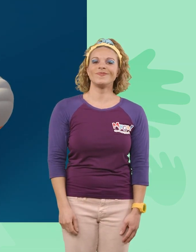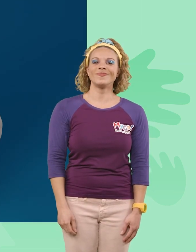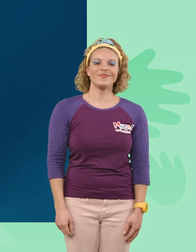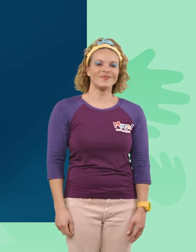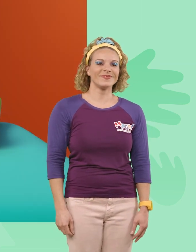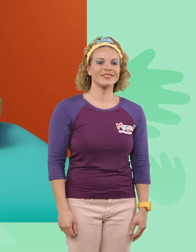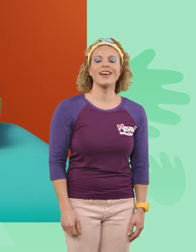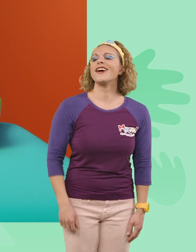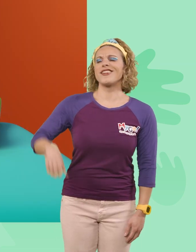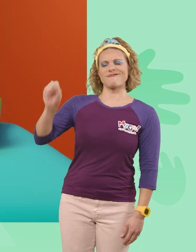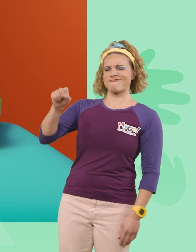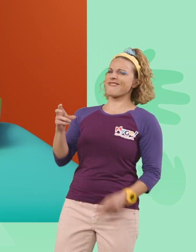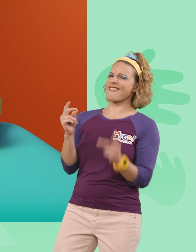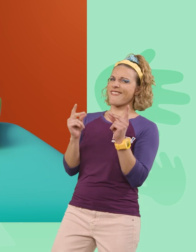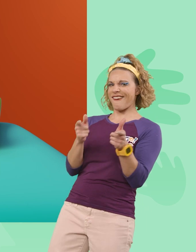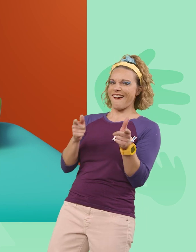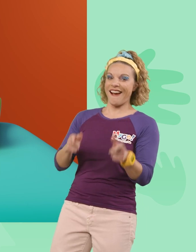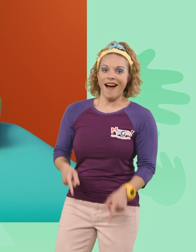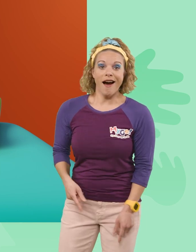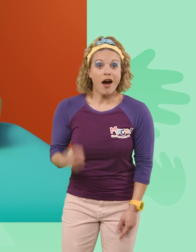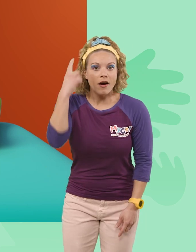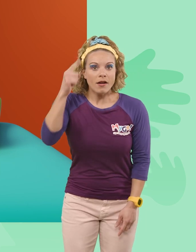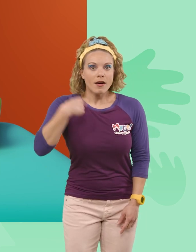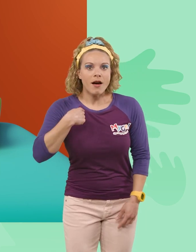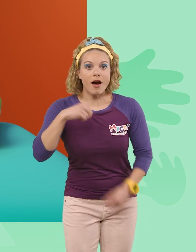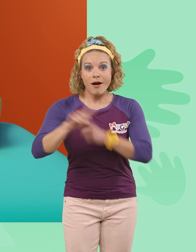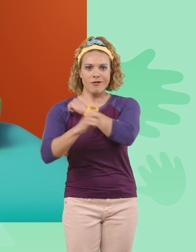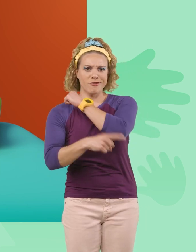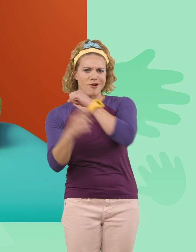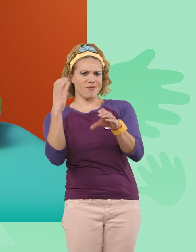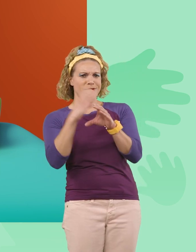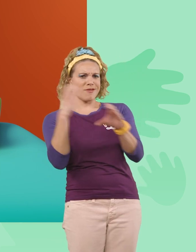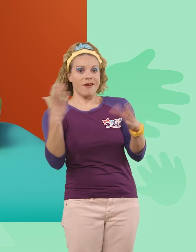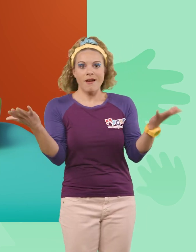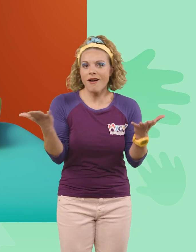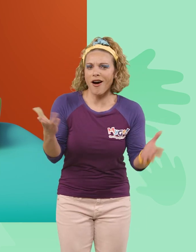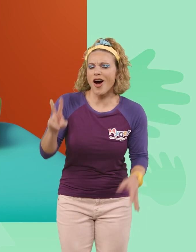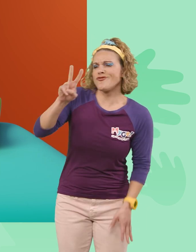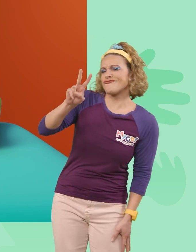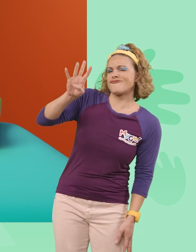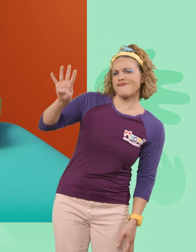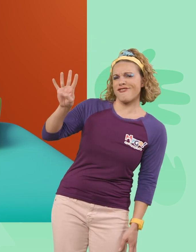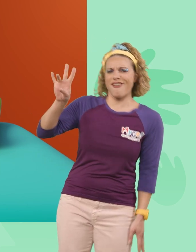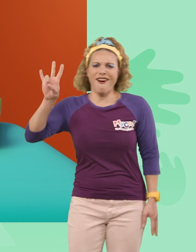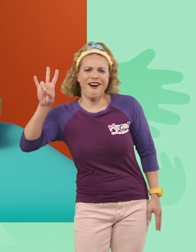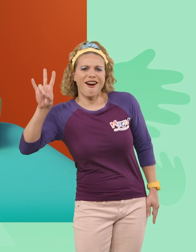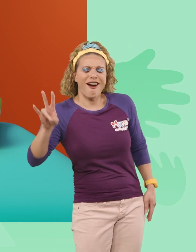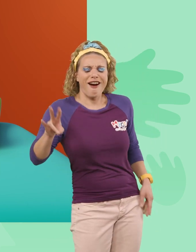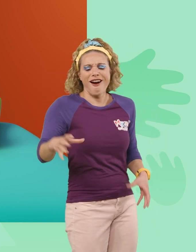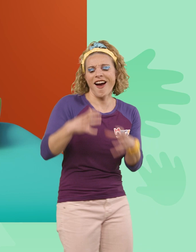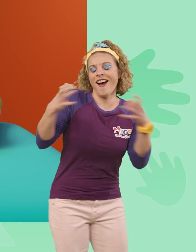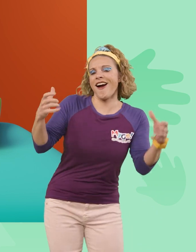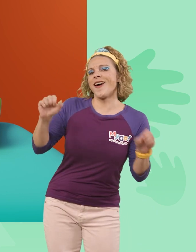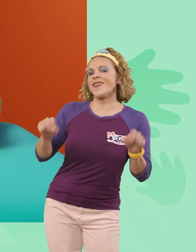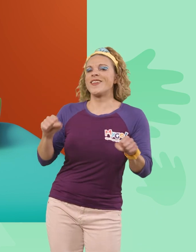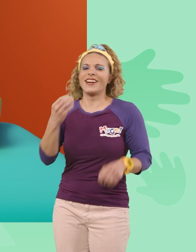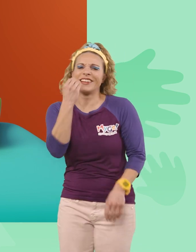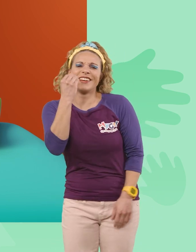Yes, sir, Blippi! For me, a garbage truck is a 24-7 all-I-can-eat